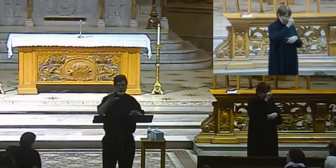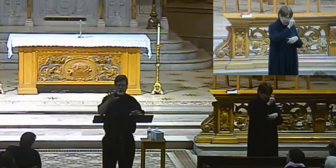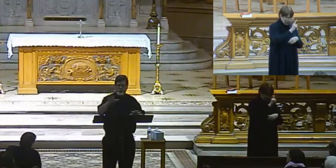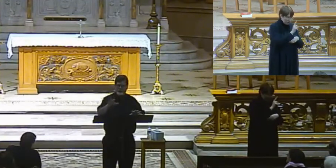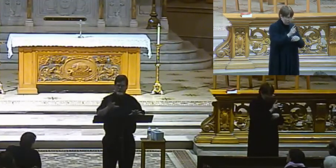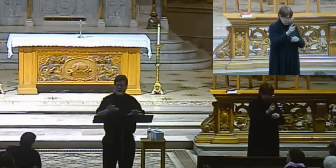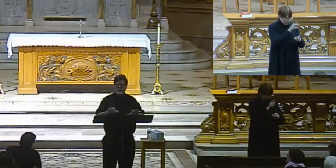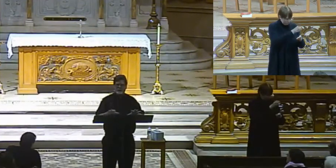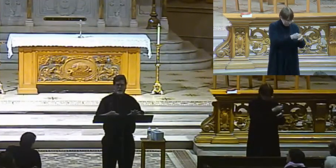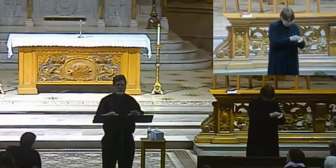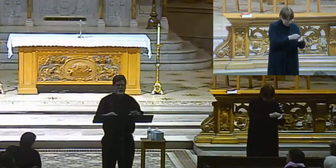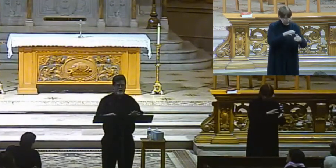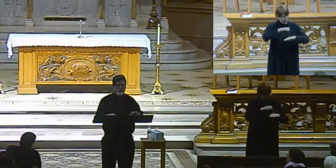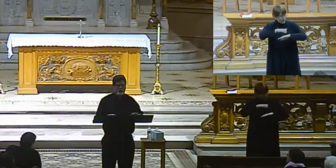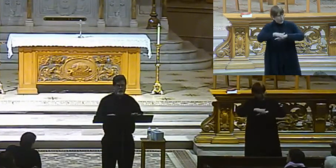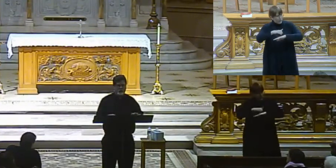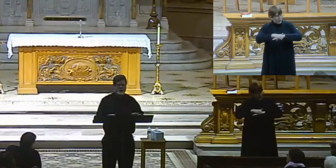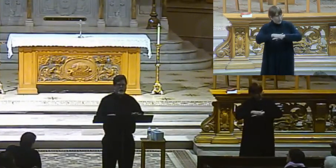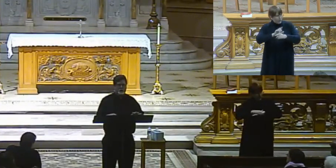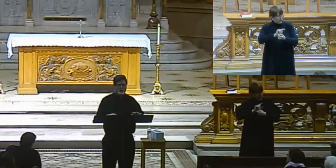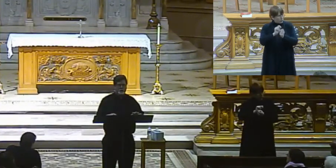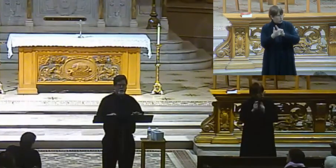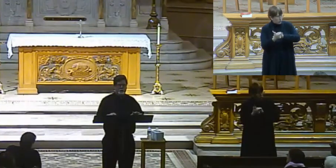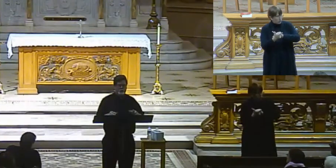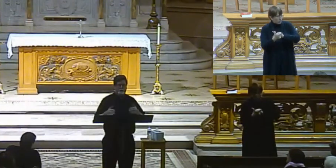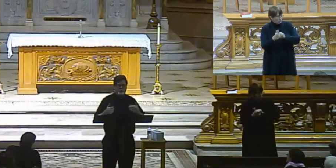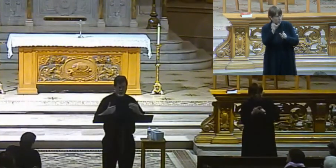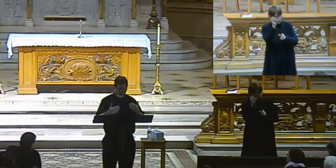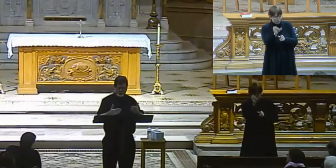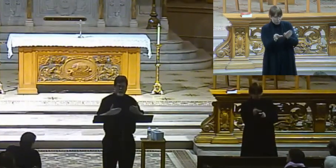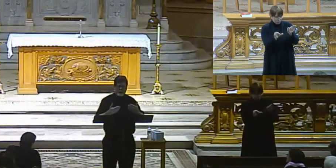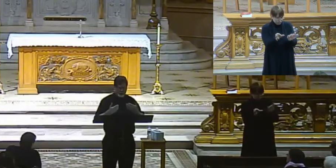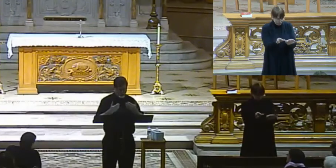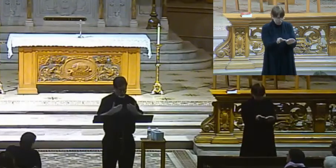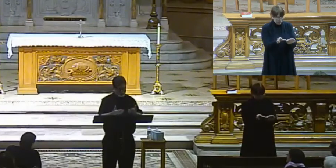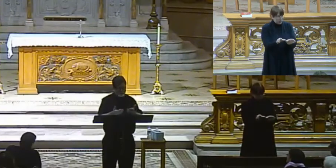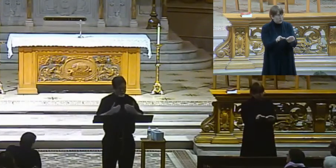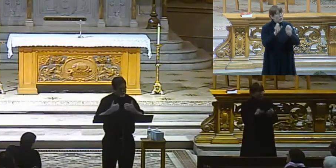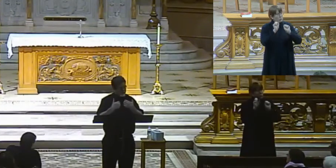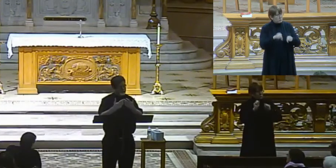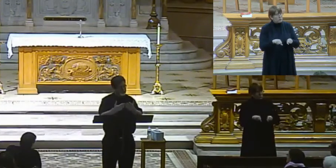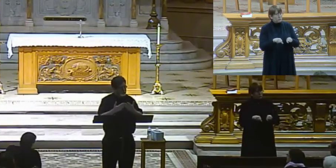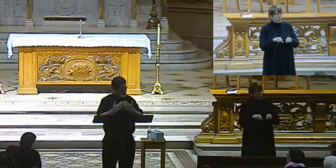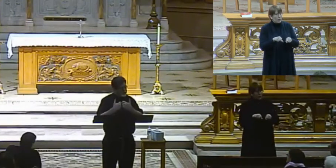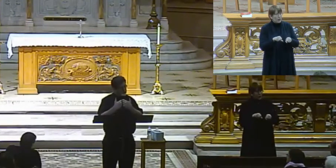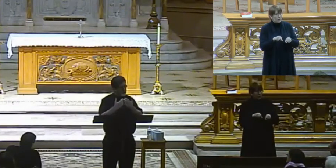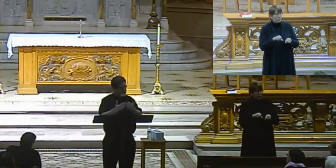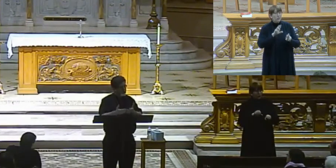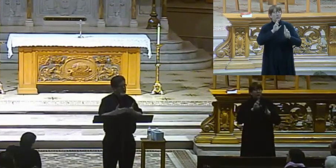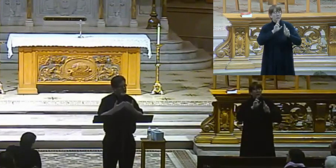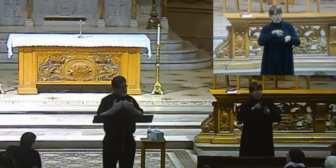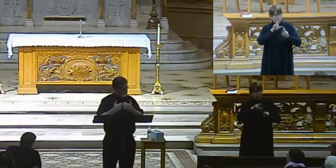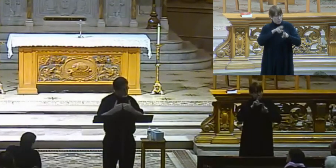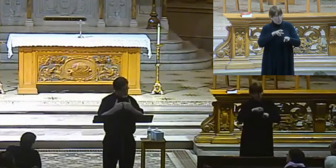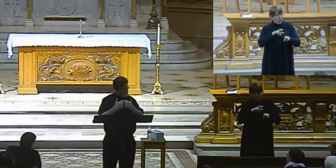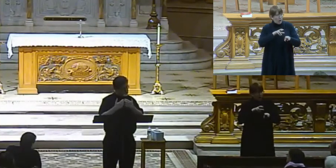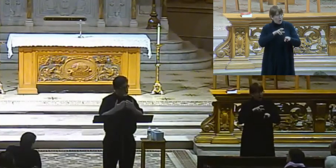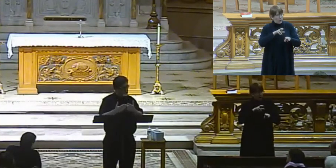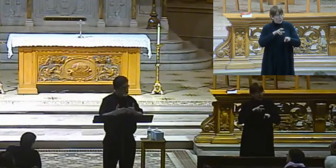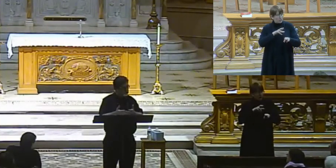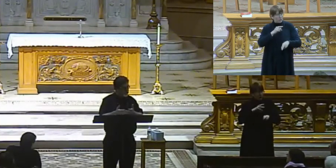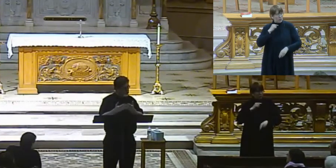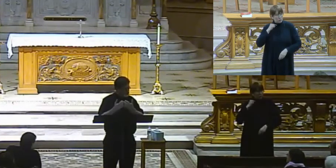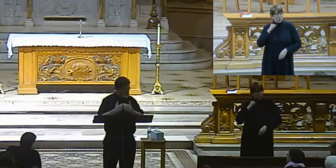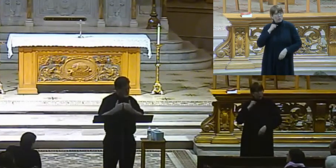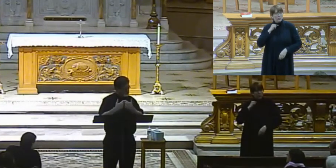side and you would have the English on the other. So you could participate, all right, by responding to the priest,